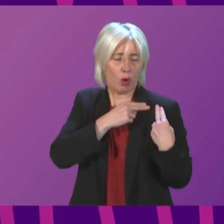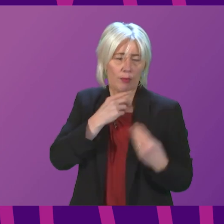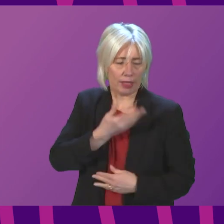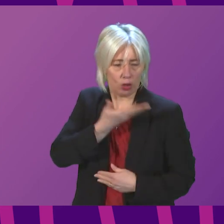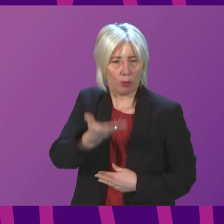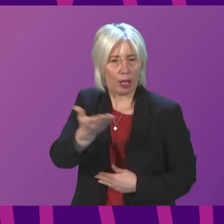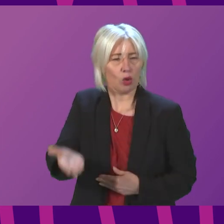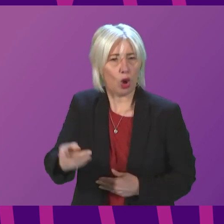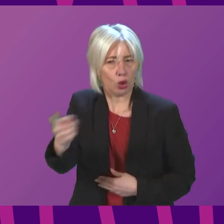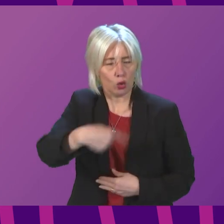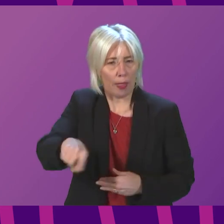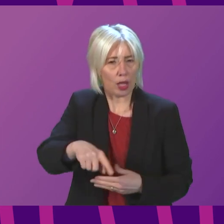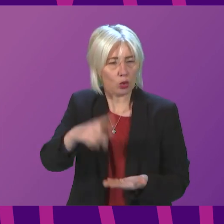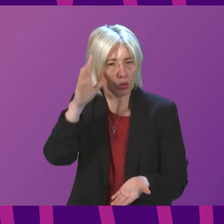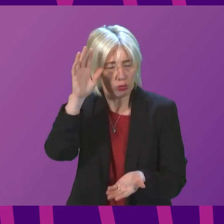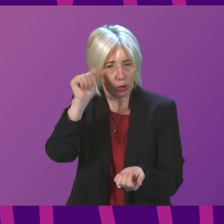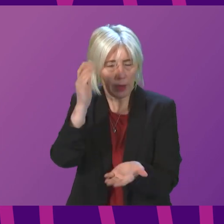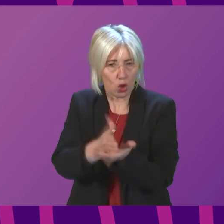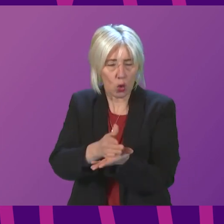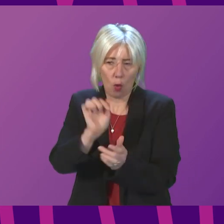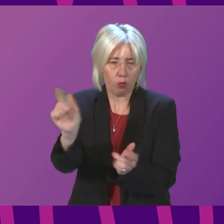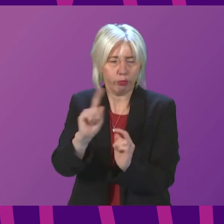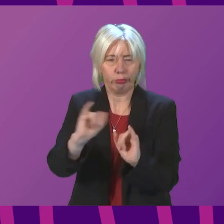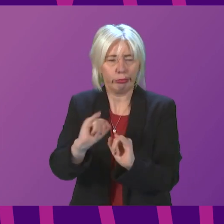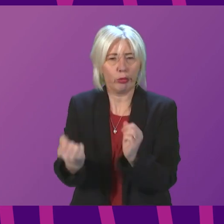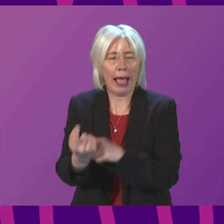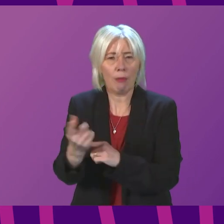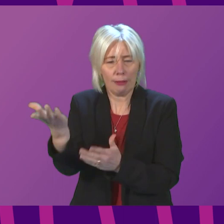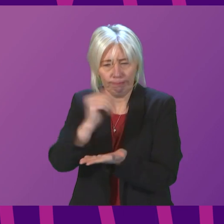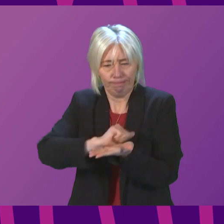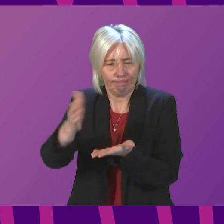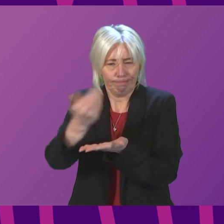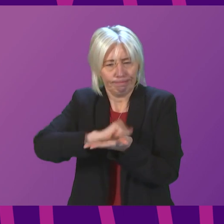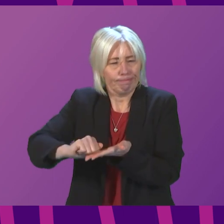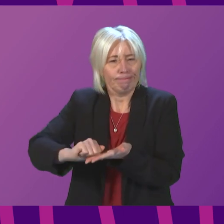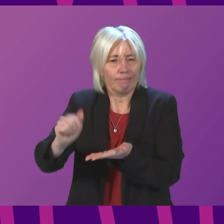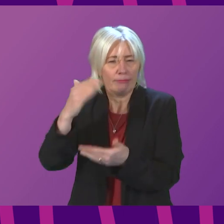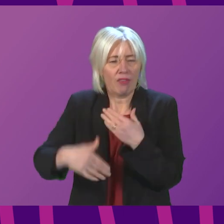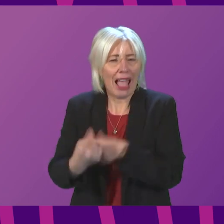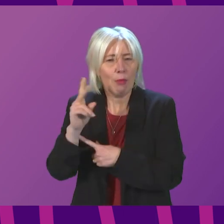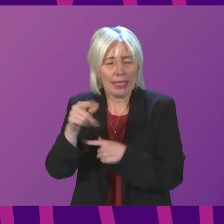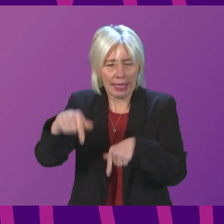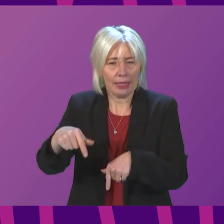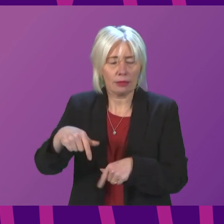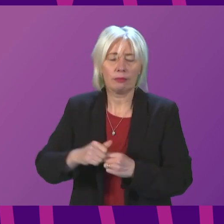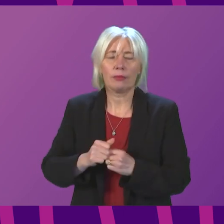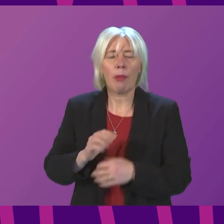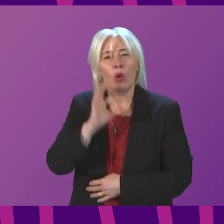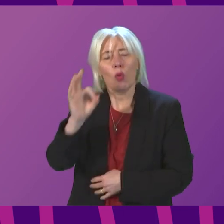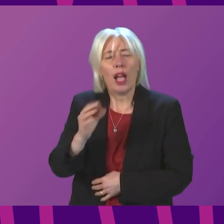together to ensure that atrocity and genocide can never happen in this world. Do I ask the First Minister when the Cabinet will next meet?